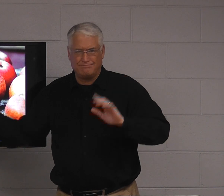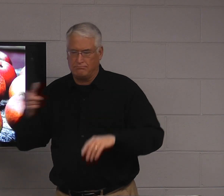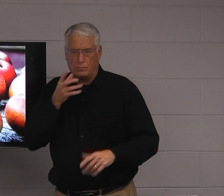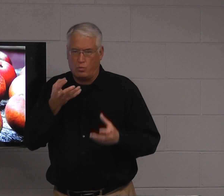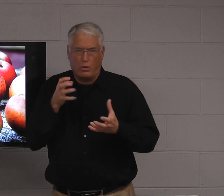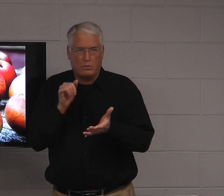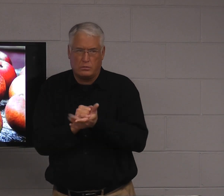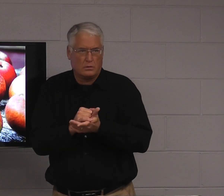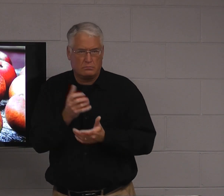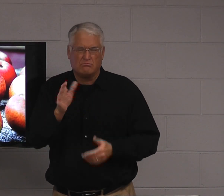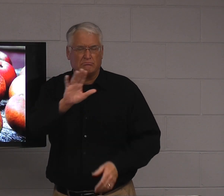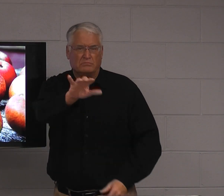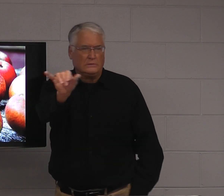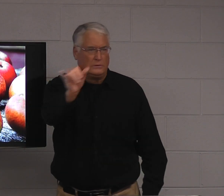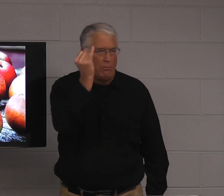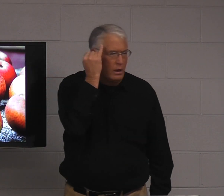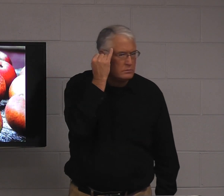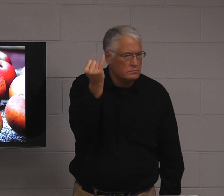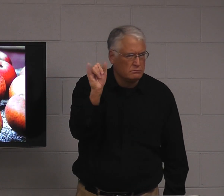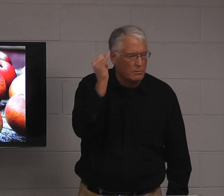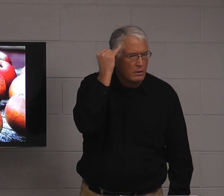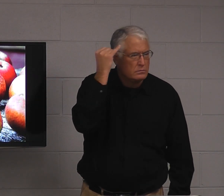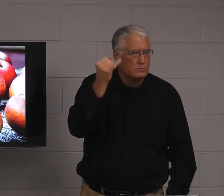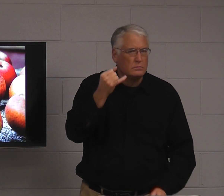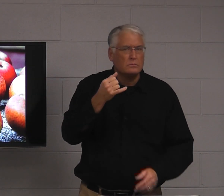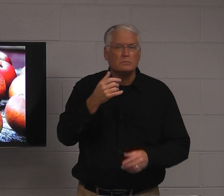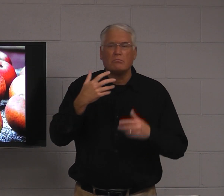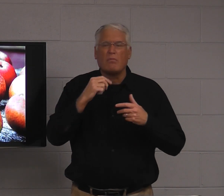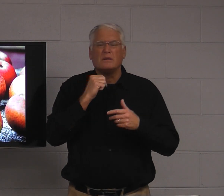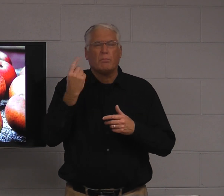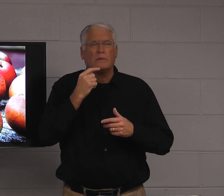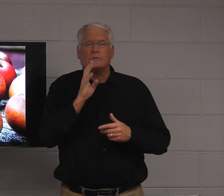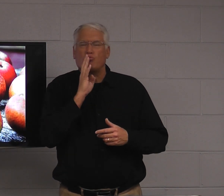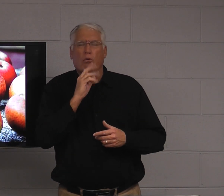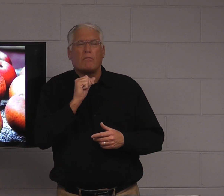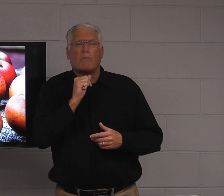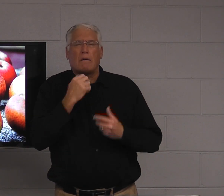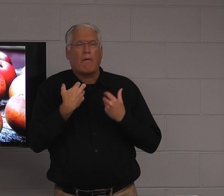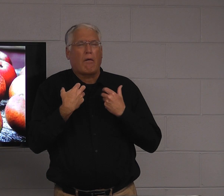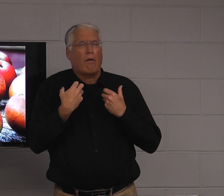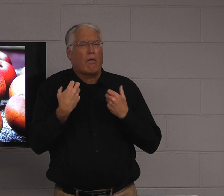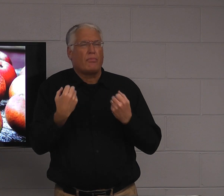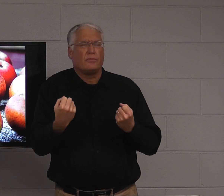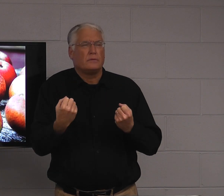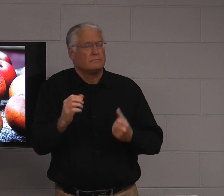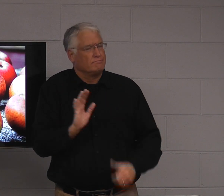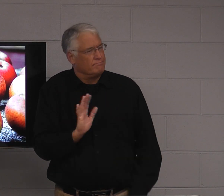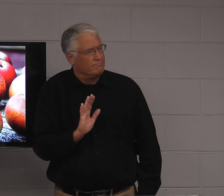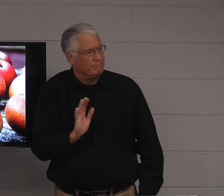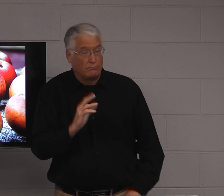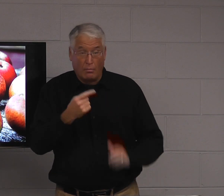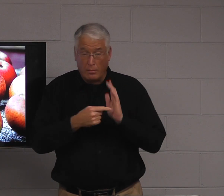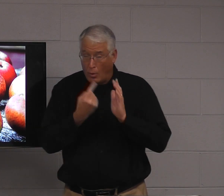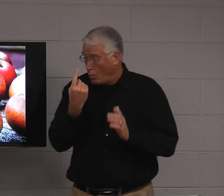No. You don't want that. It's the same concept. You know, somebody's speaking that's unhealthy.